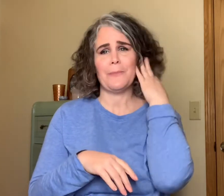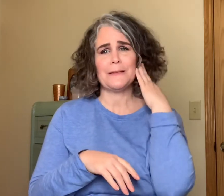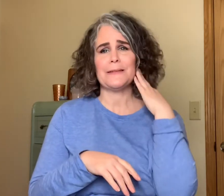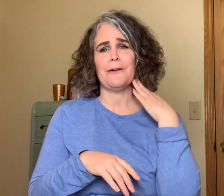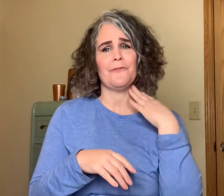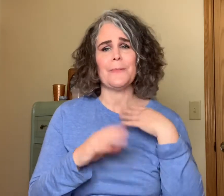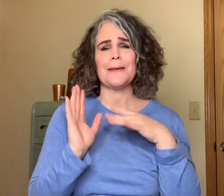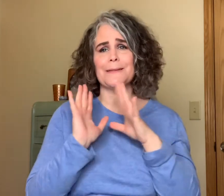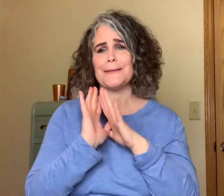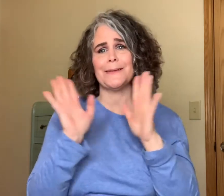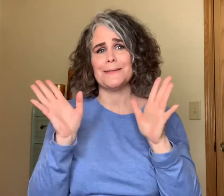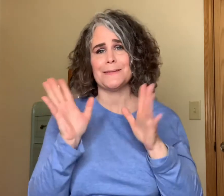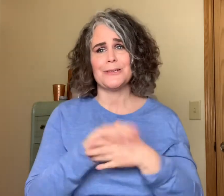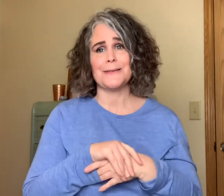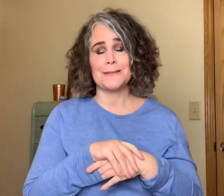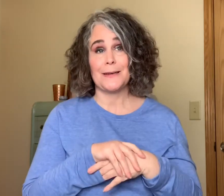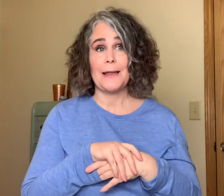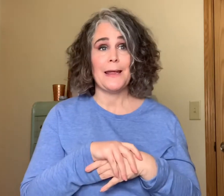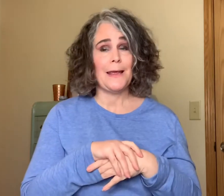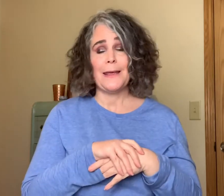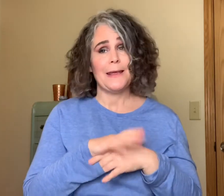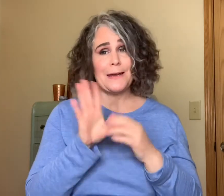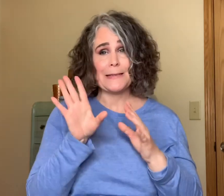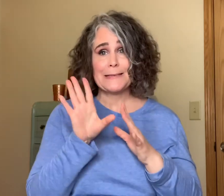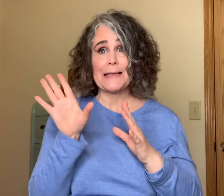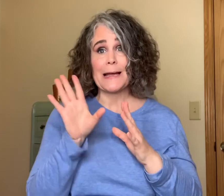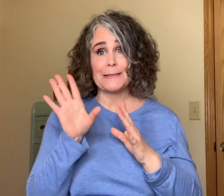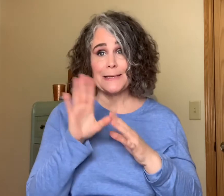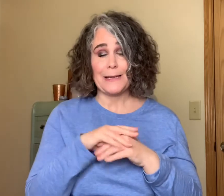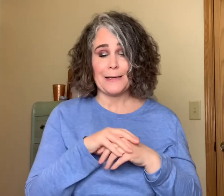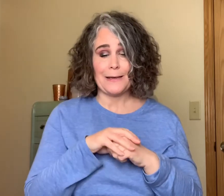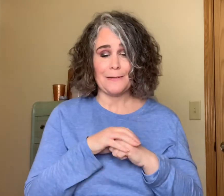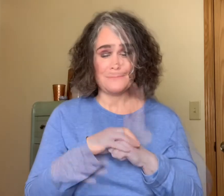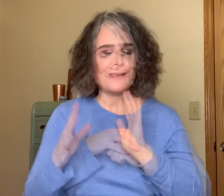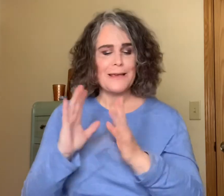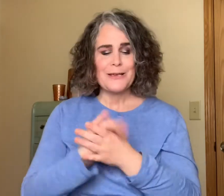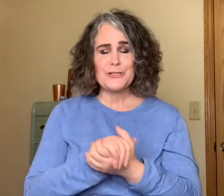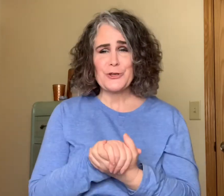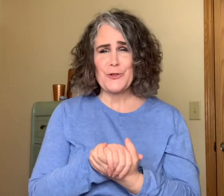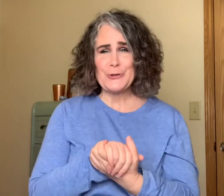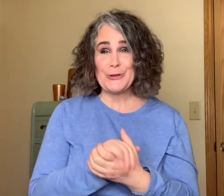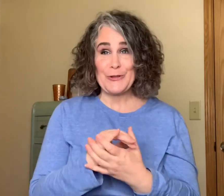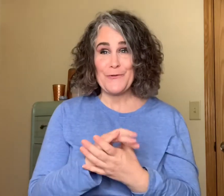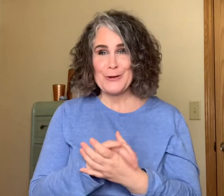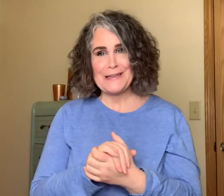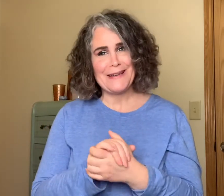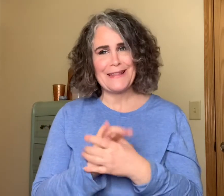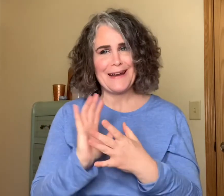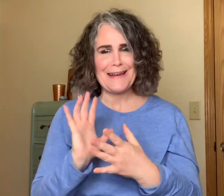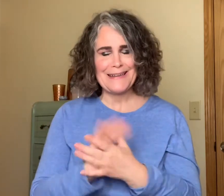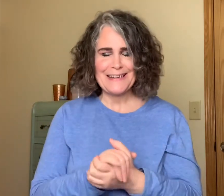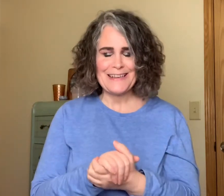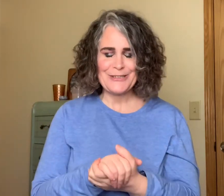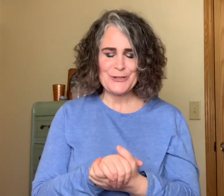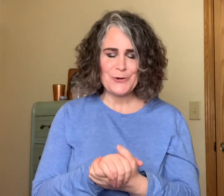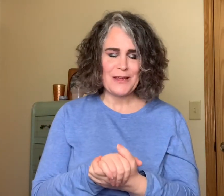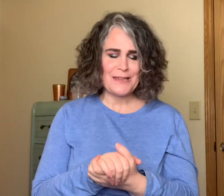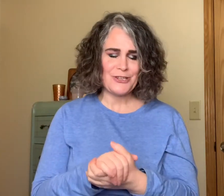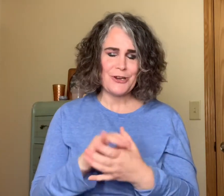myself because it is just it is sexy so those are the 14 that I did get to try this year